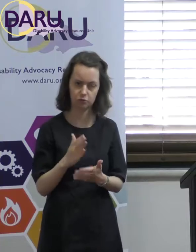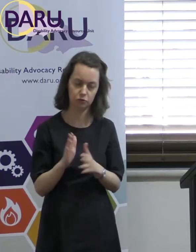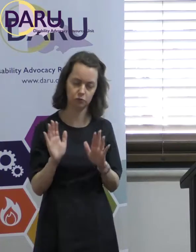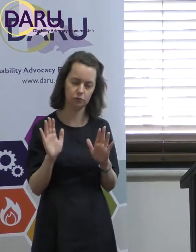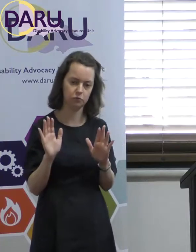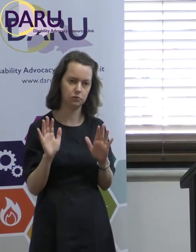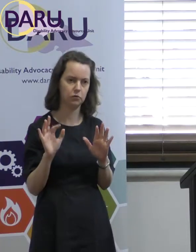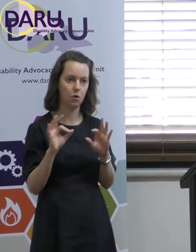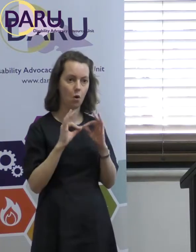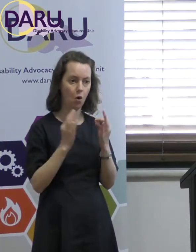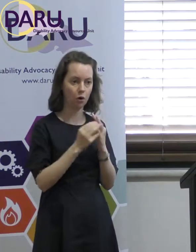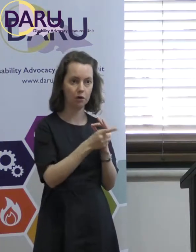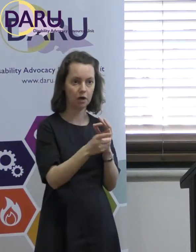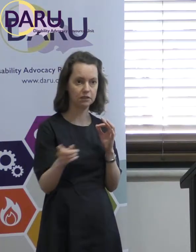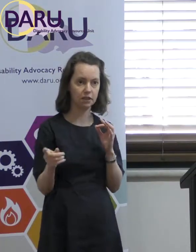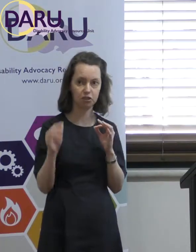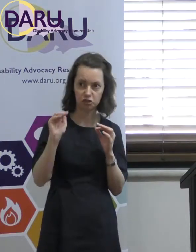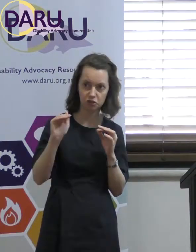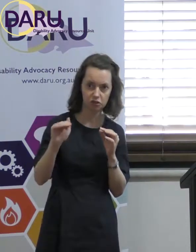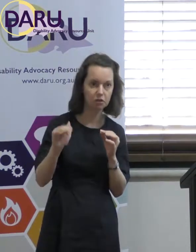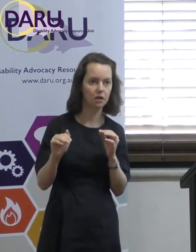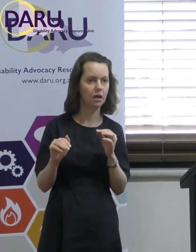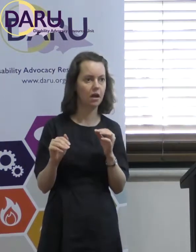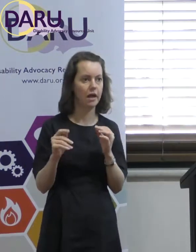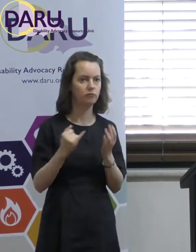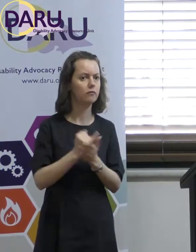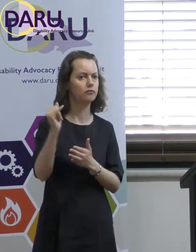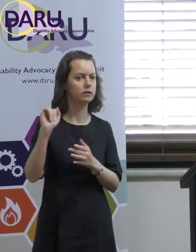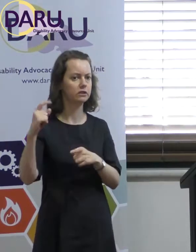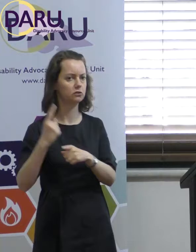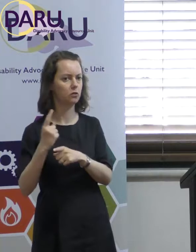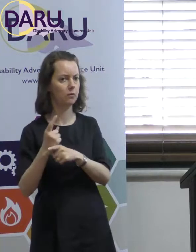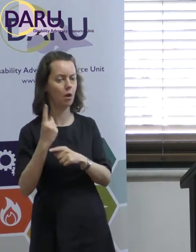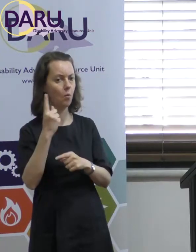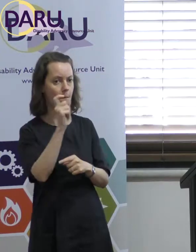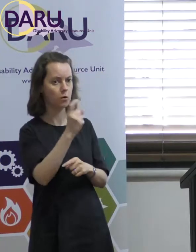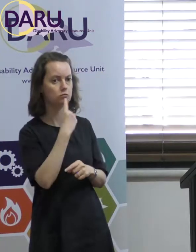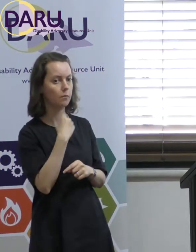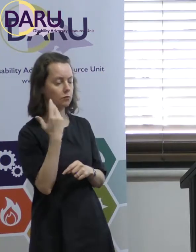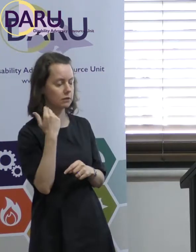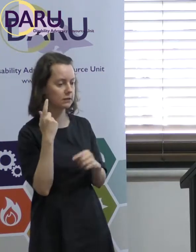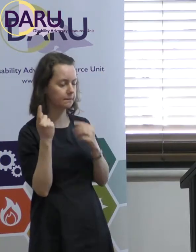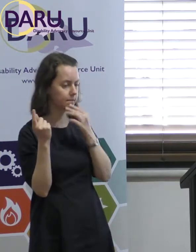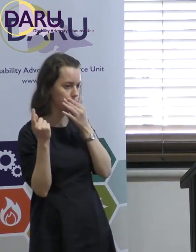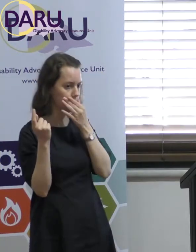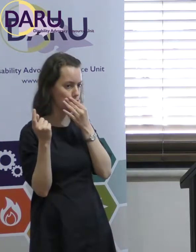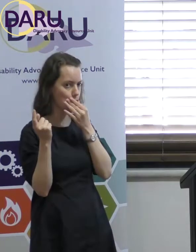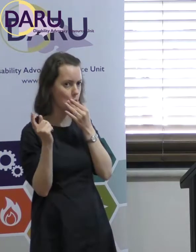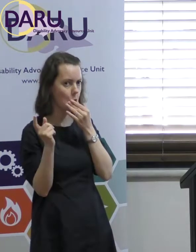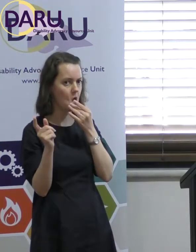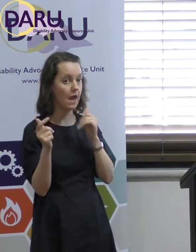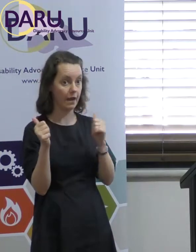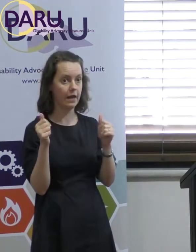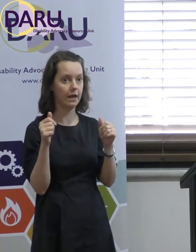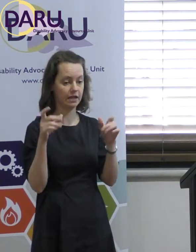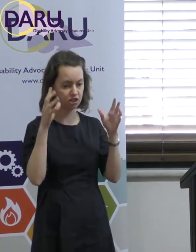the organisations keep refuting it. And he, you know, one of them described to me recently, just before he kind of stopped